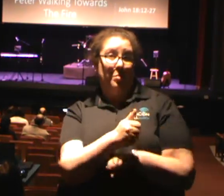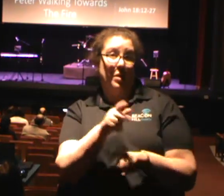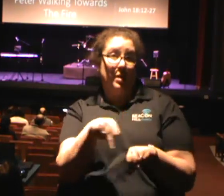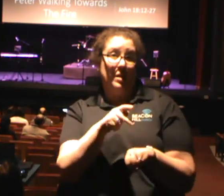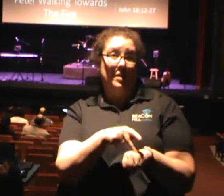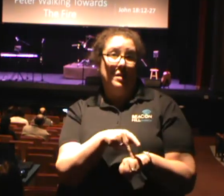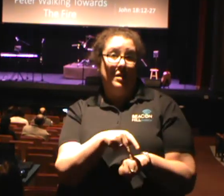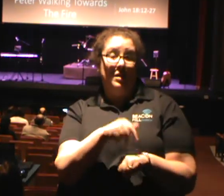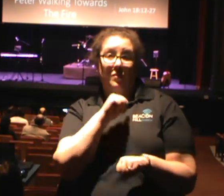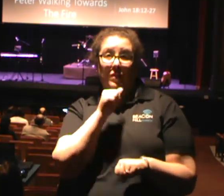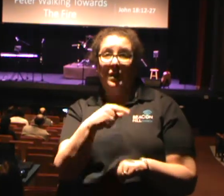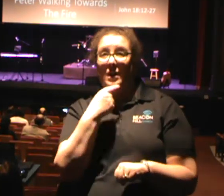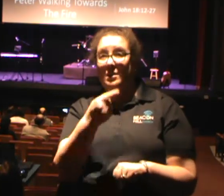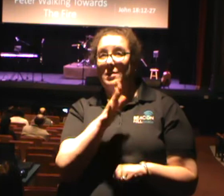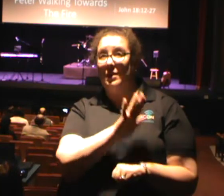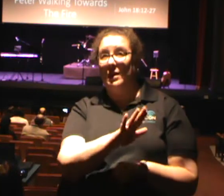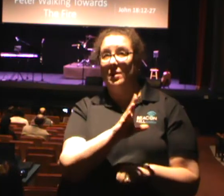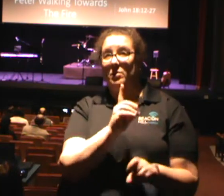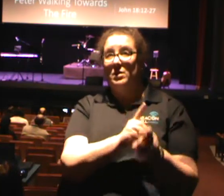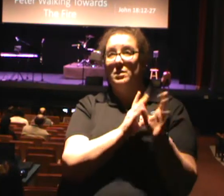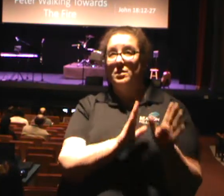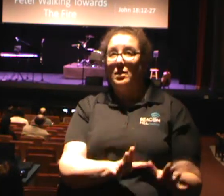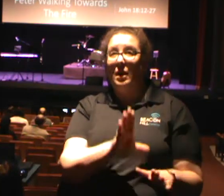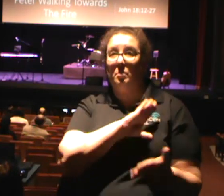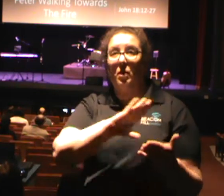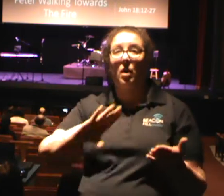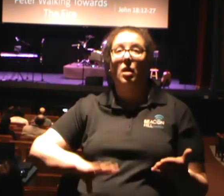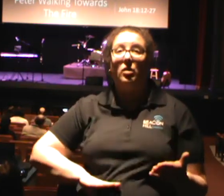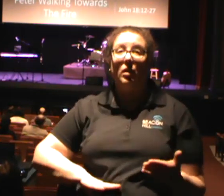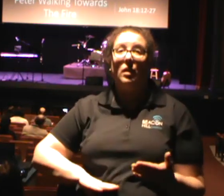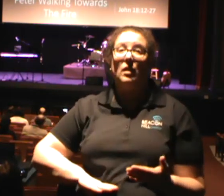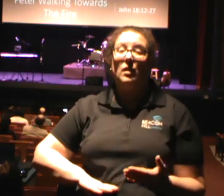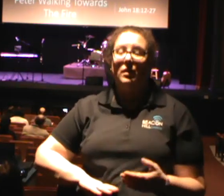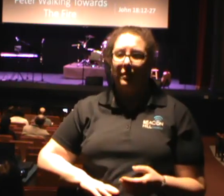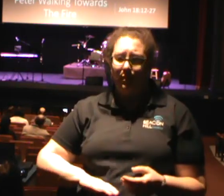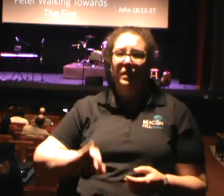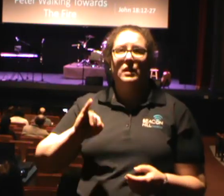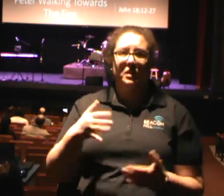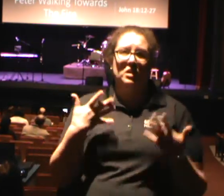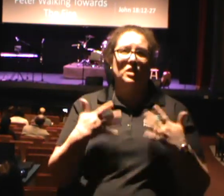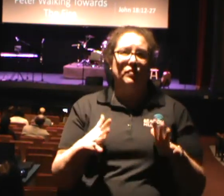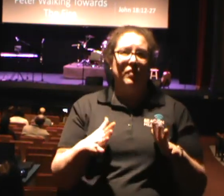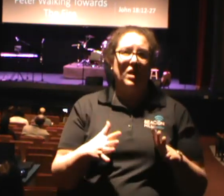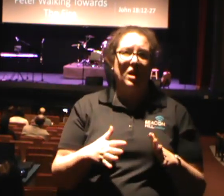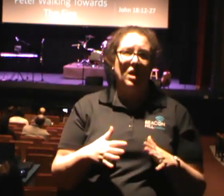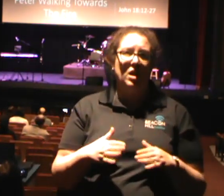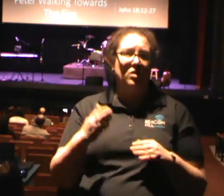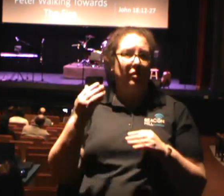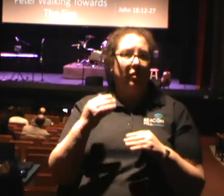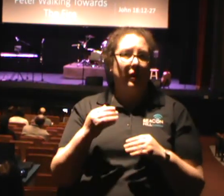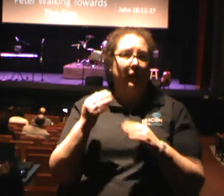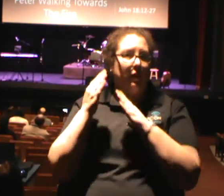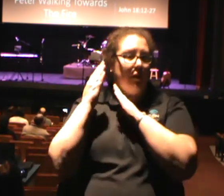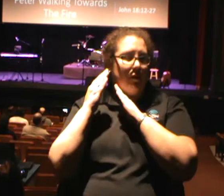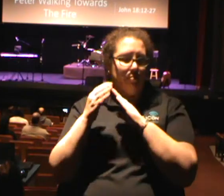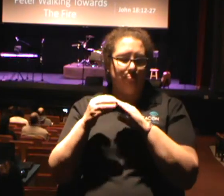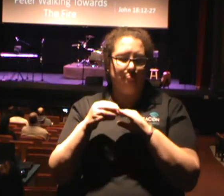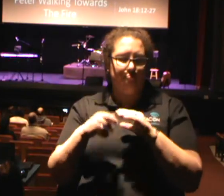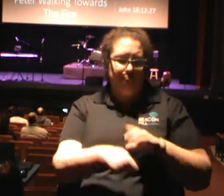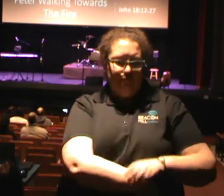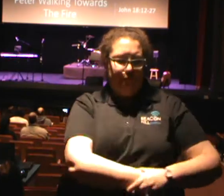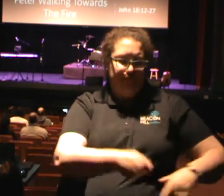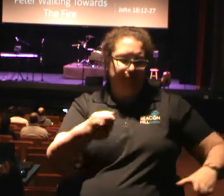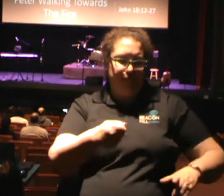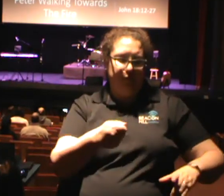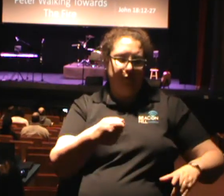acknowledging that he was a disciple of Christ. After all, he just cut off a man's ear. He was a pretty public person. He would probably be